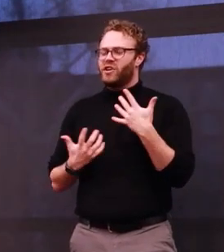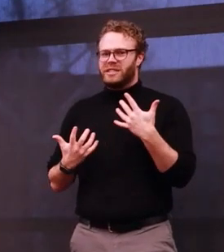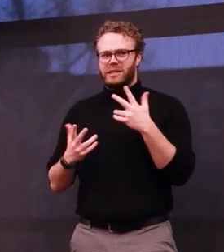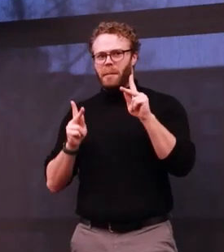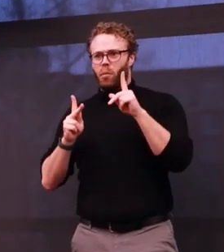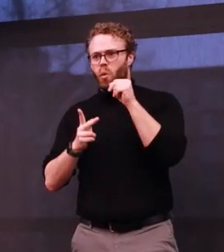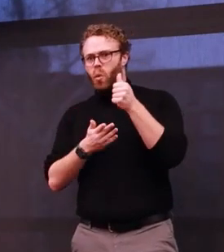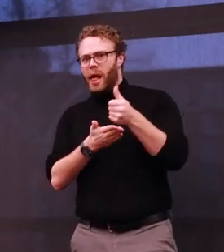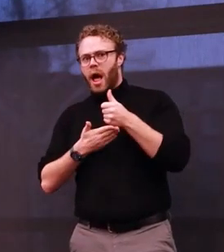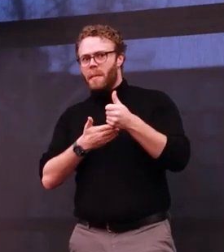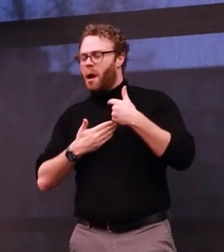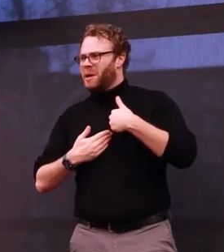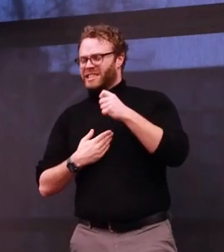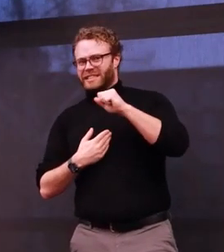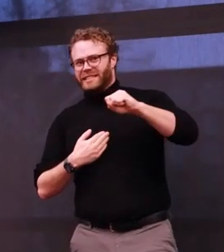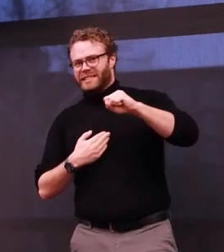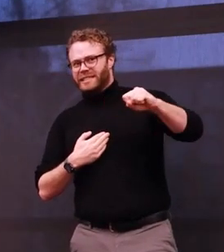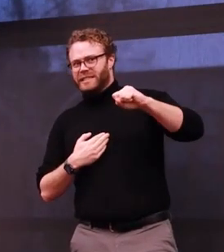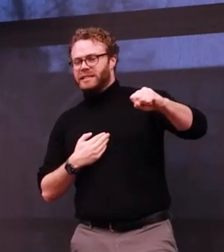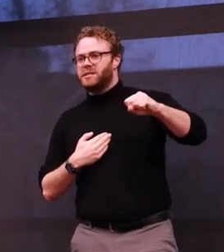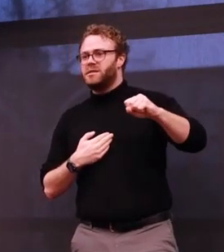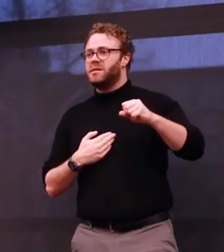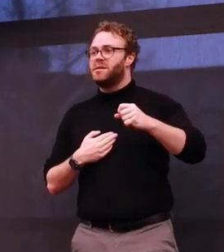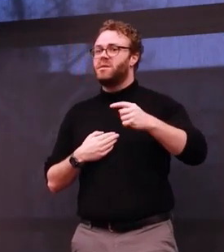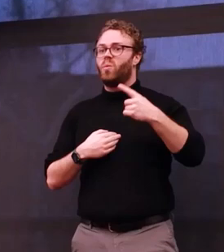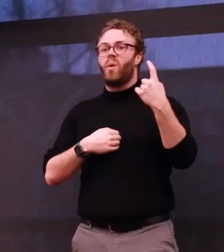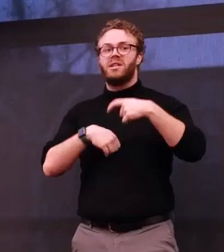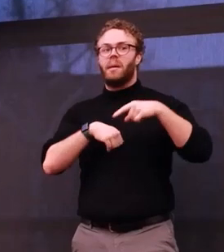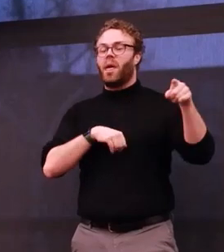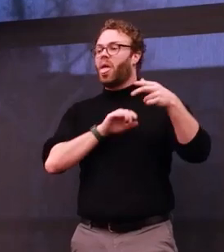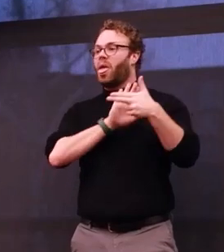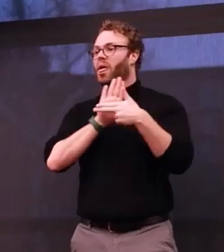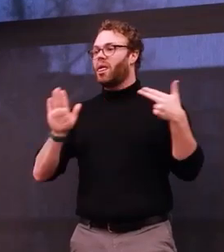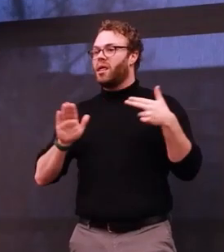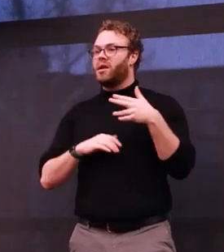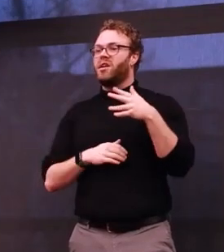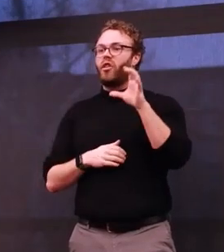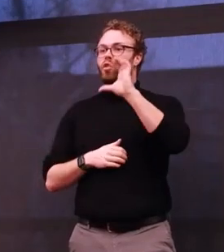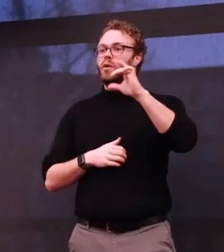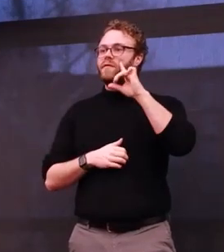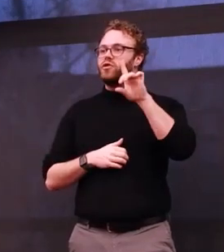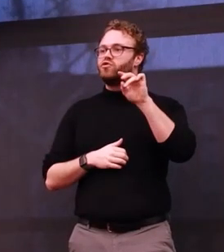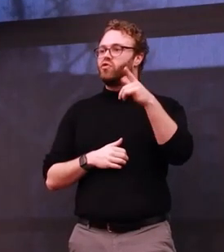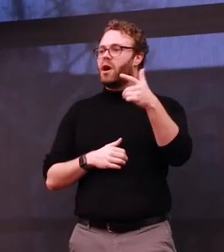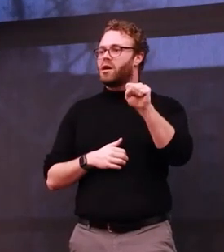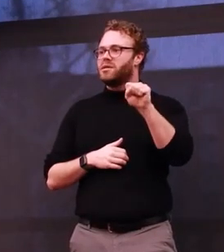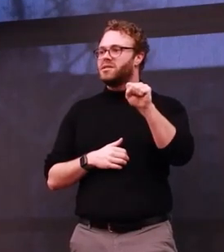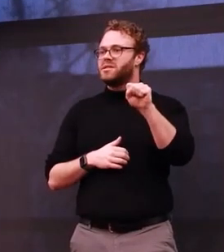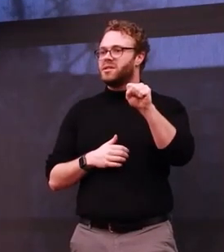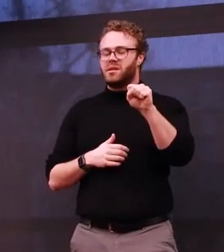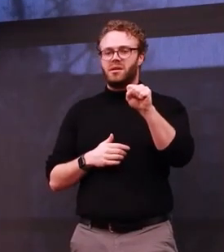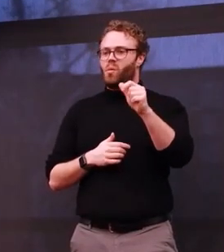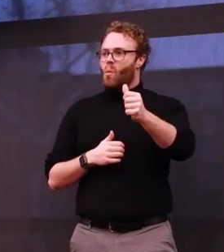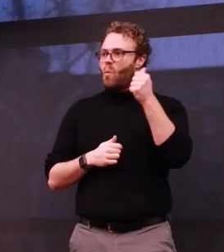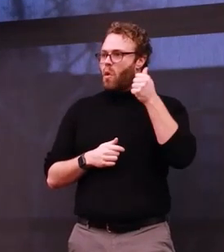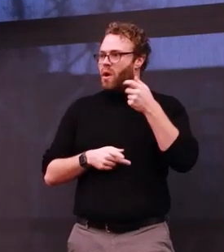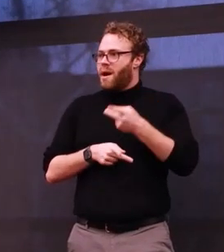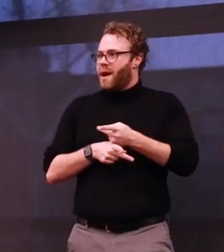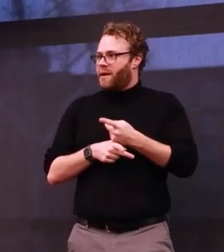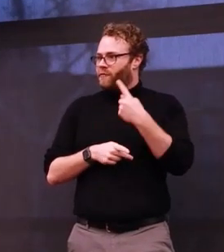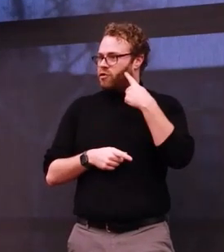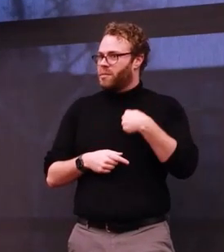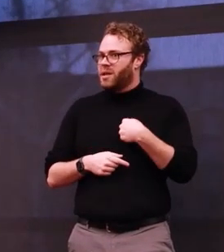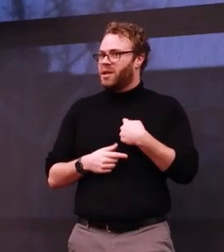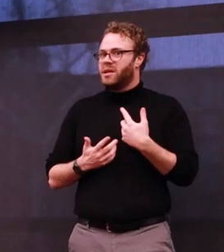helping me. At one point, I was labeled as drug-seeking and refused care, and unfortunately for a lot of people